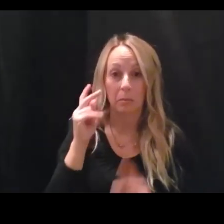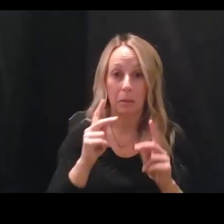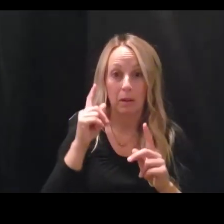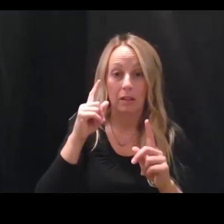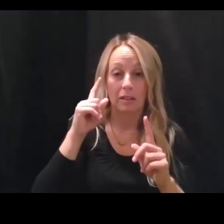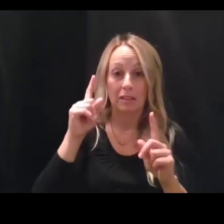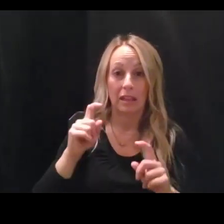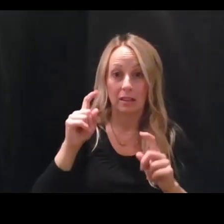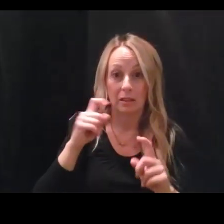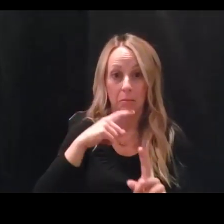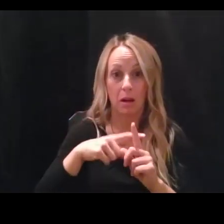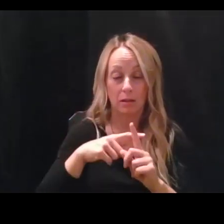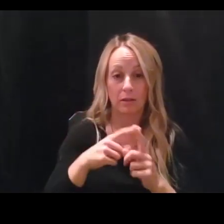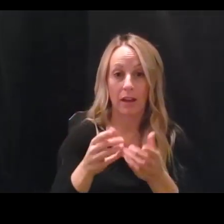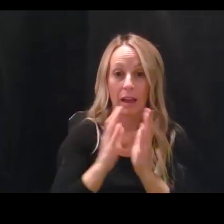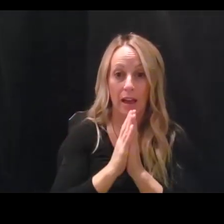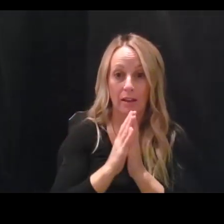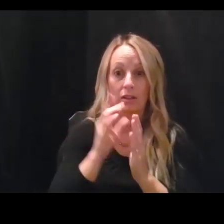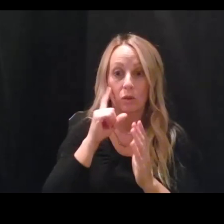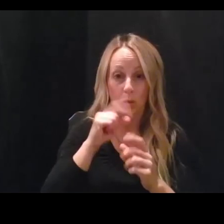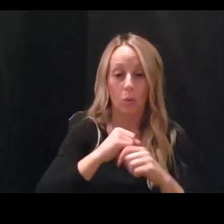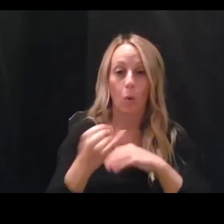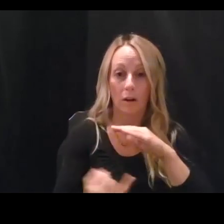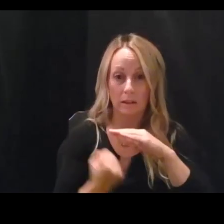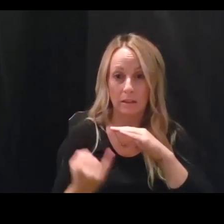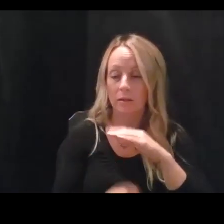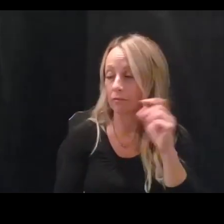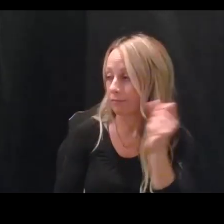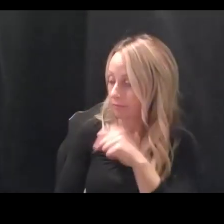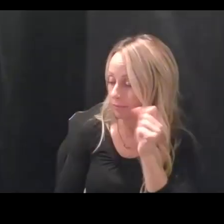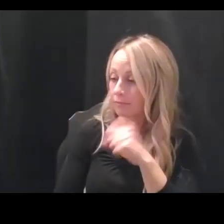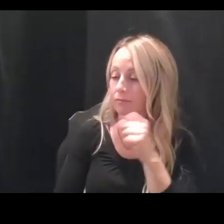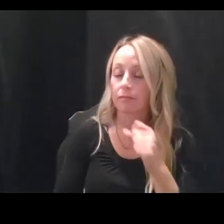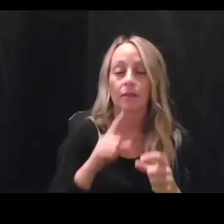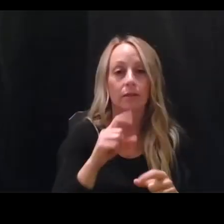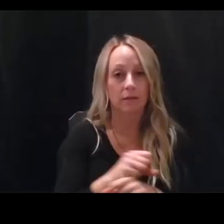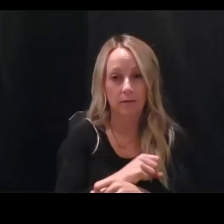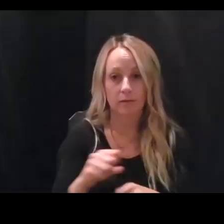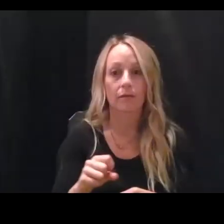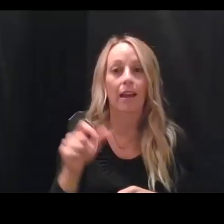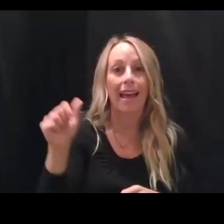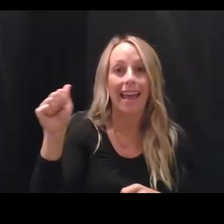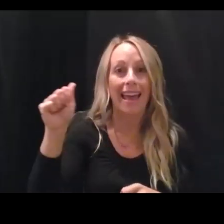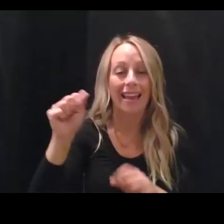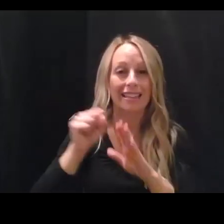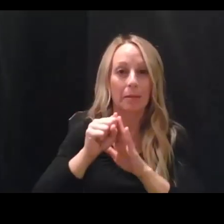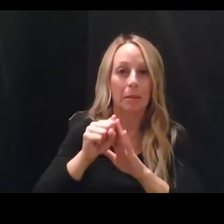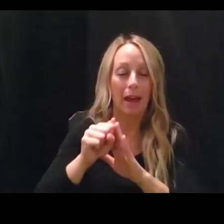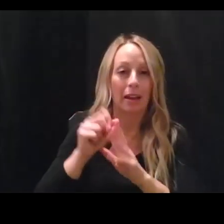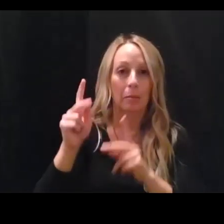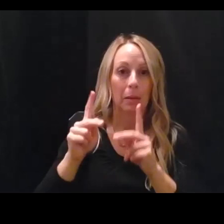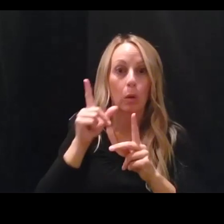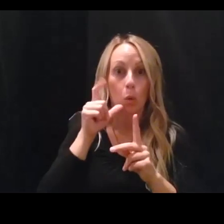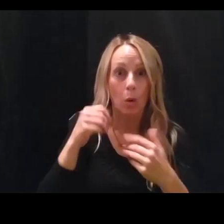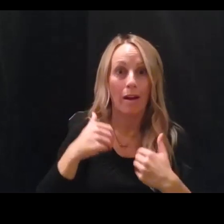to quarantine? Absolutely. We believe that asymptomatic individuals who shed the